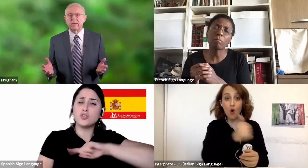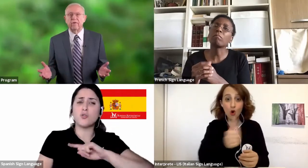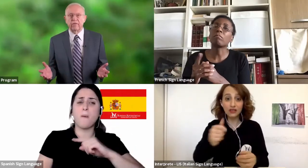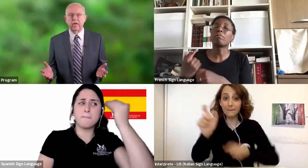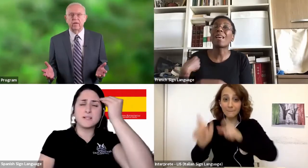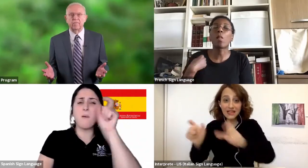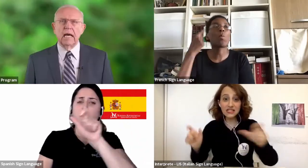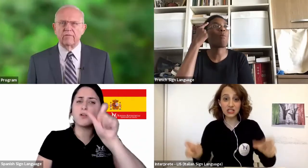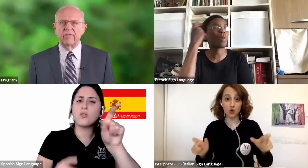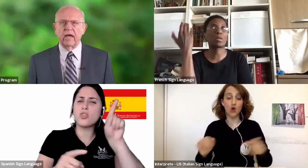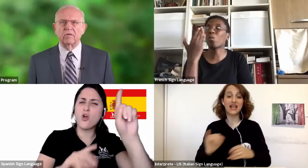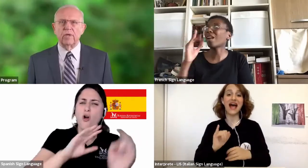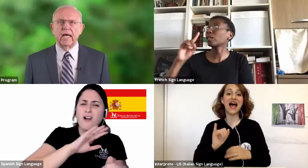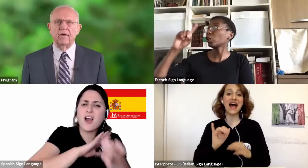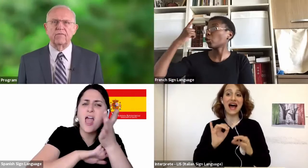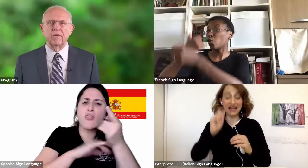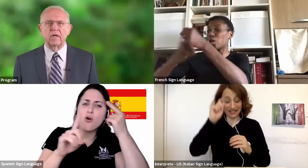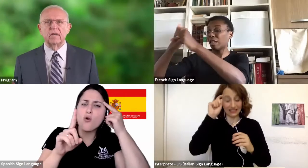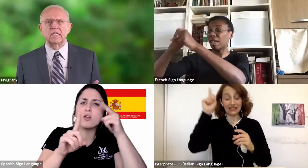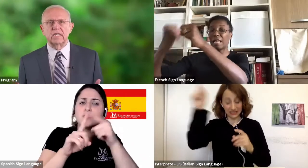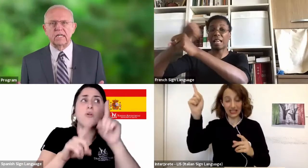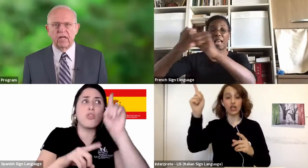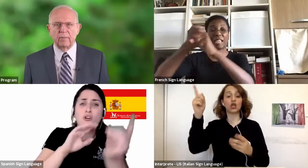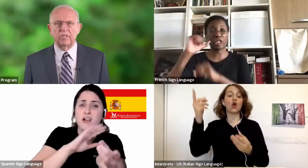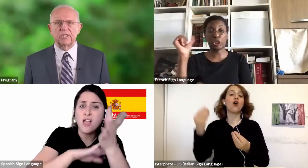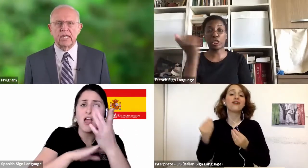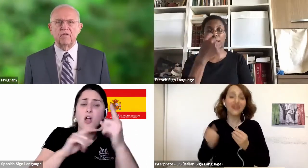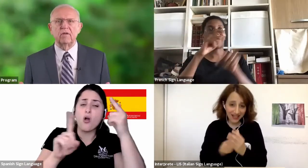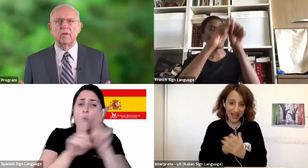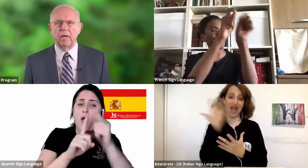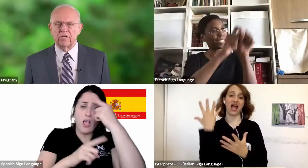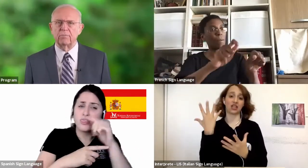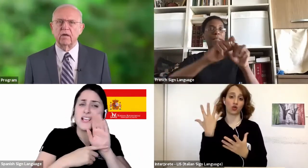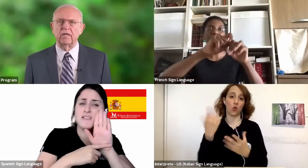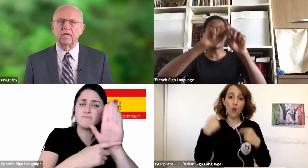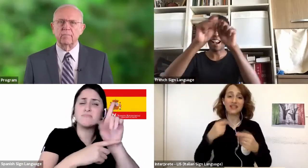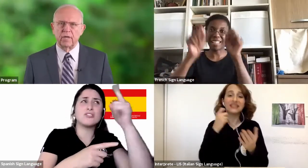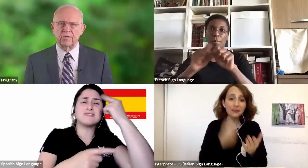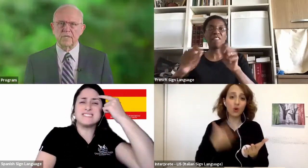everything. Out of that, we have developed seven Possibility Ministries.